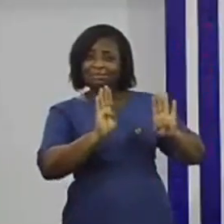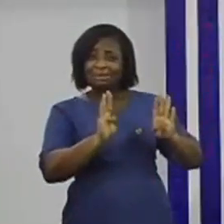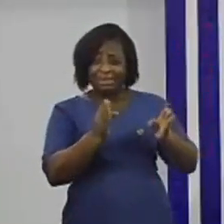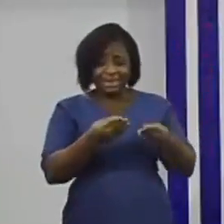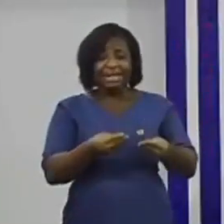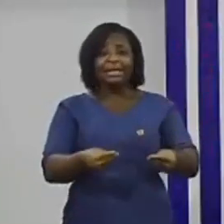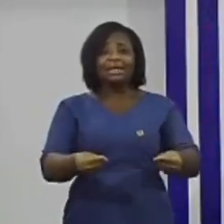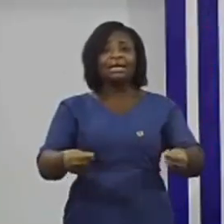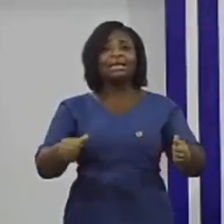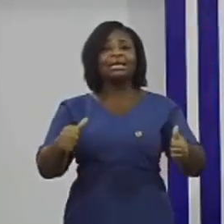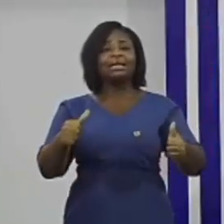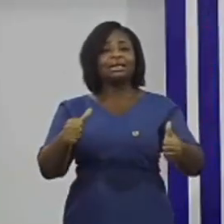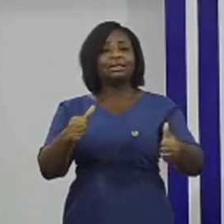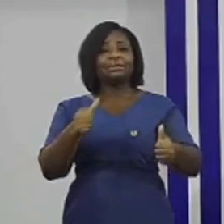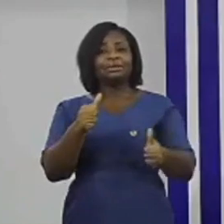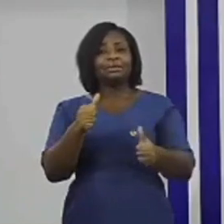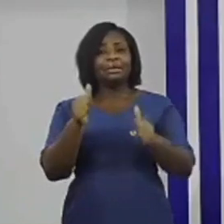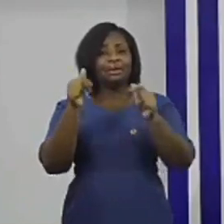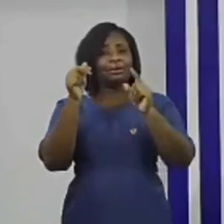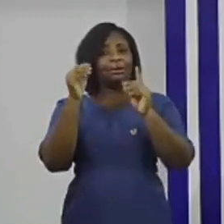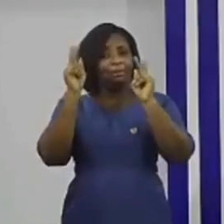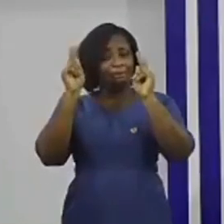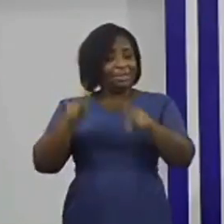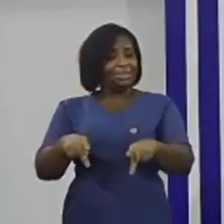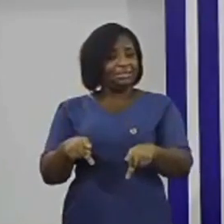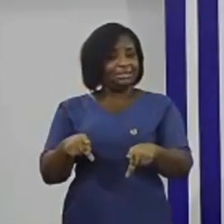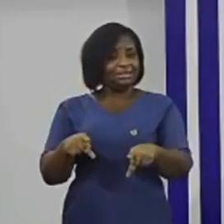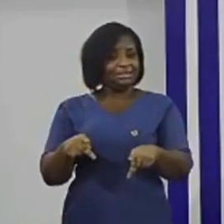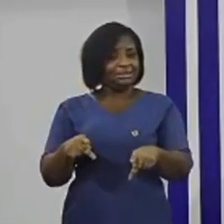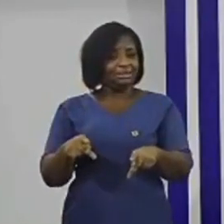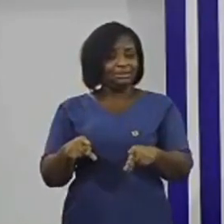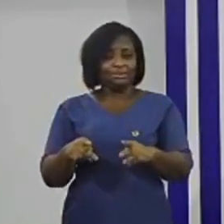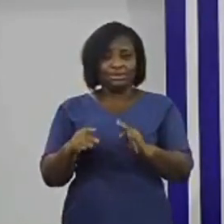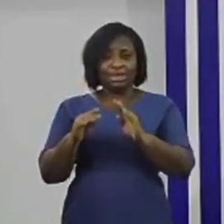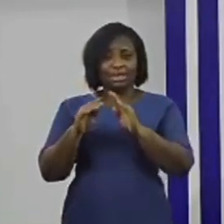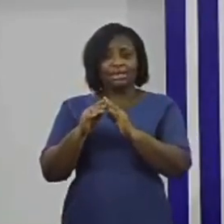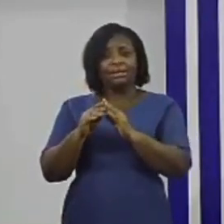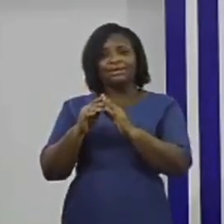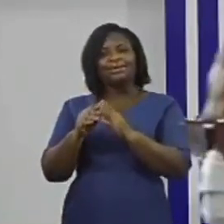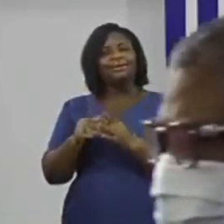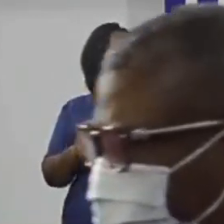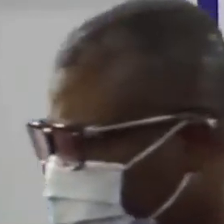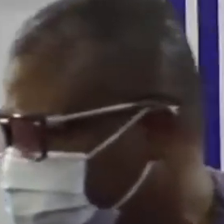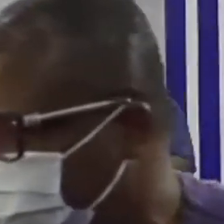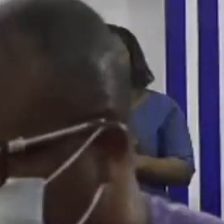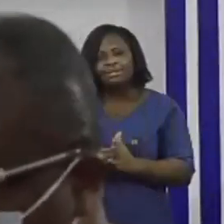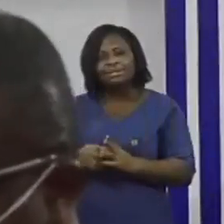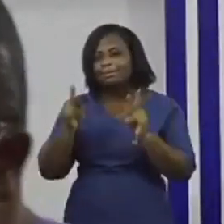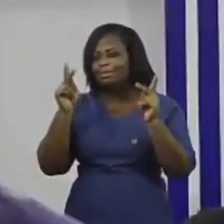landlord or a landlord, for that matter, it is extremely un-Ghanian.